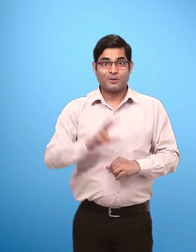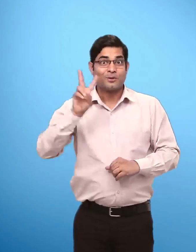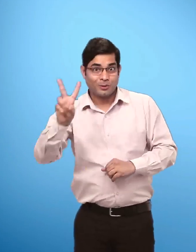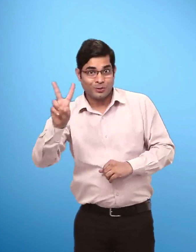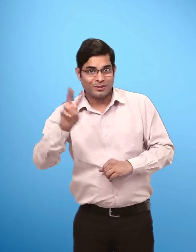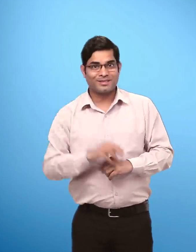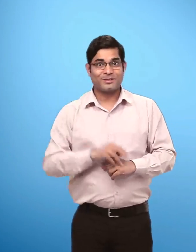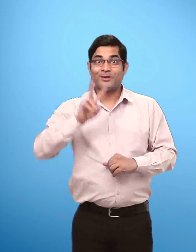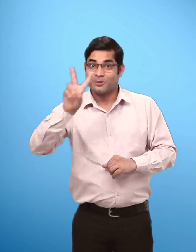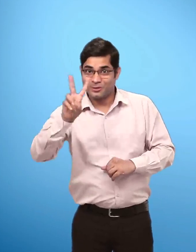222